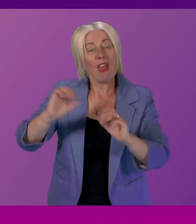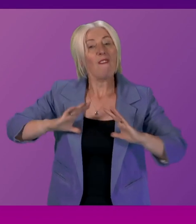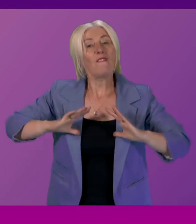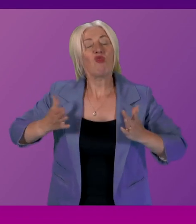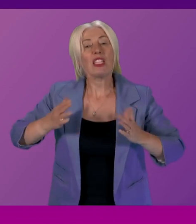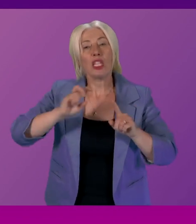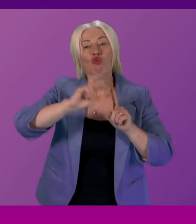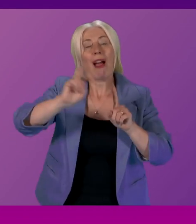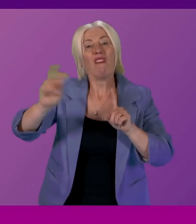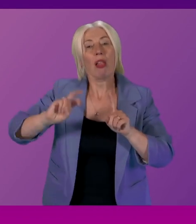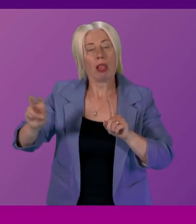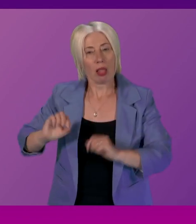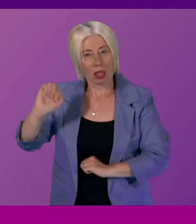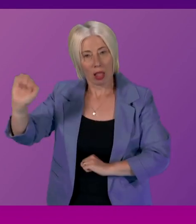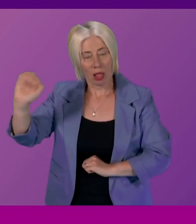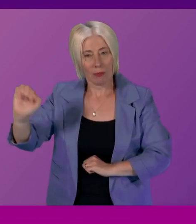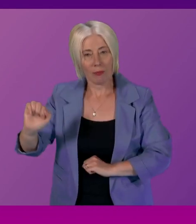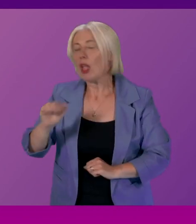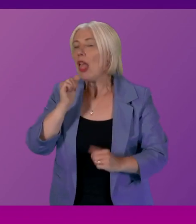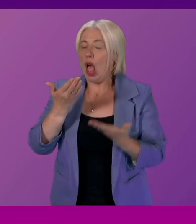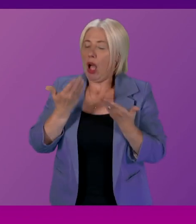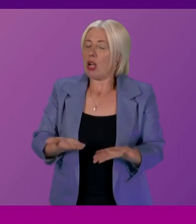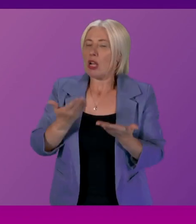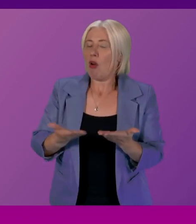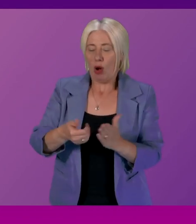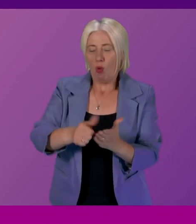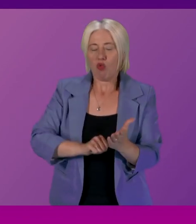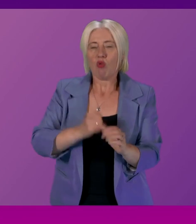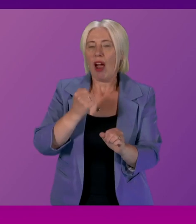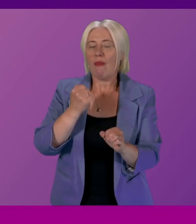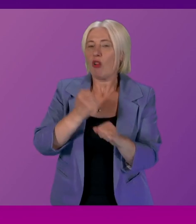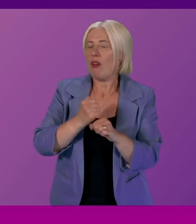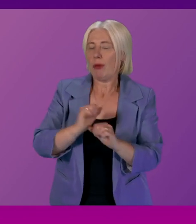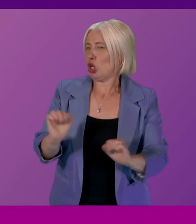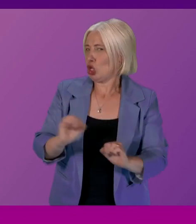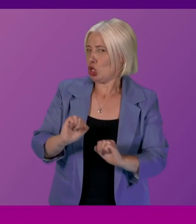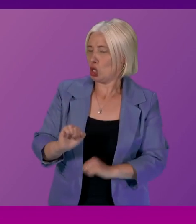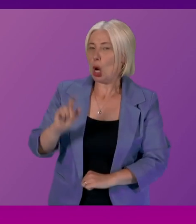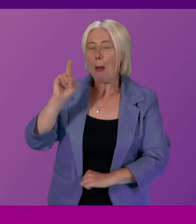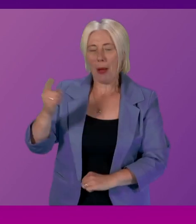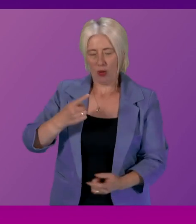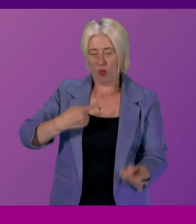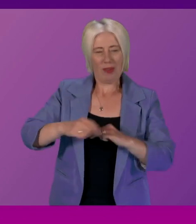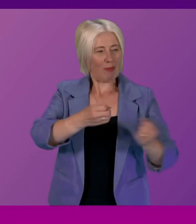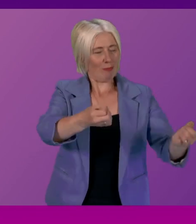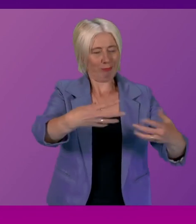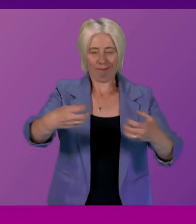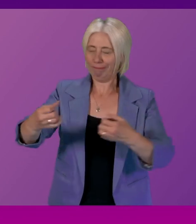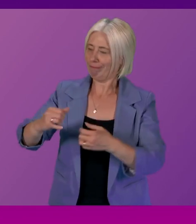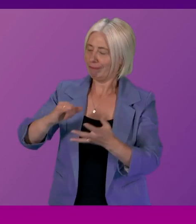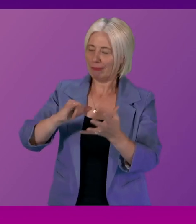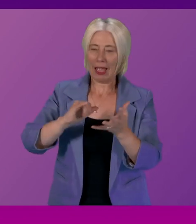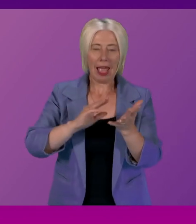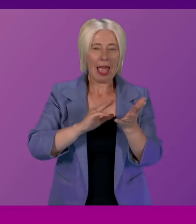concessionary travel would be available it's not in the current programme for government but we've obviously heard from MSPs and from the